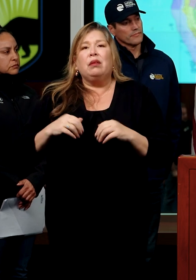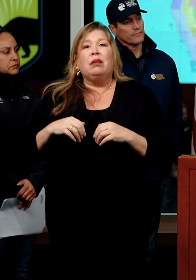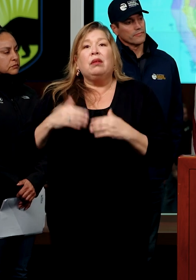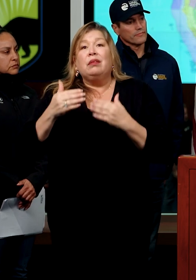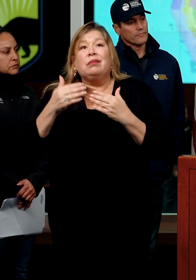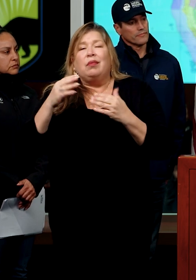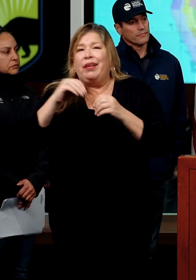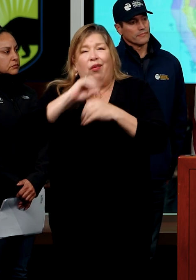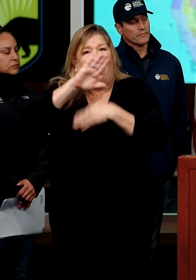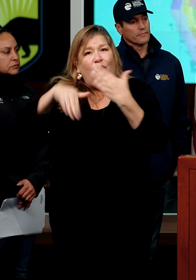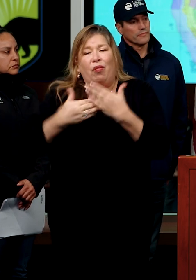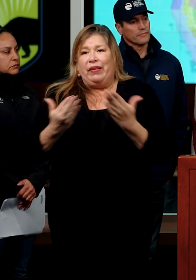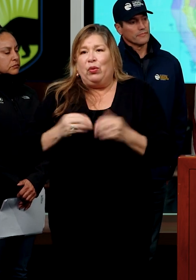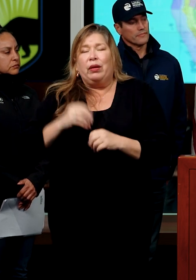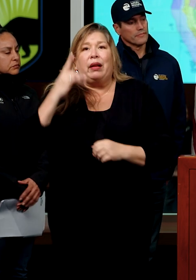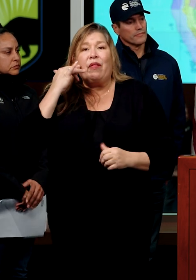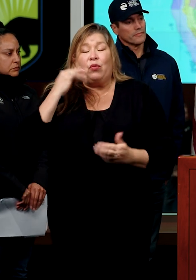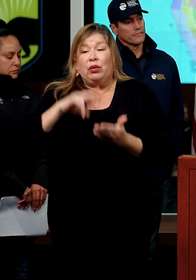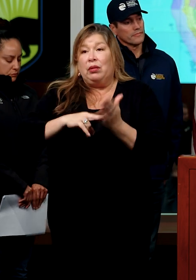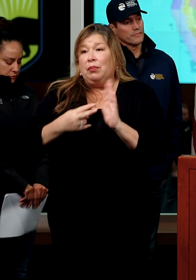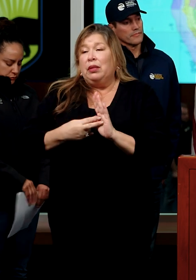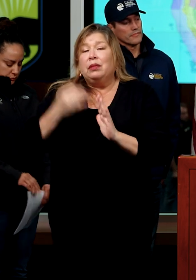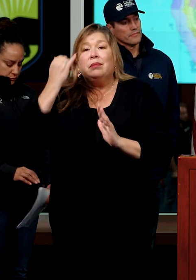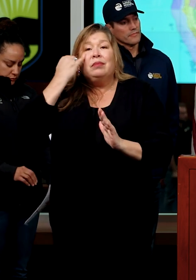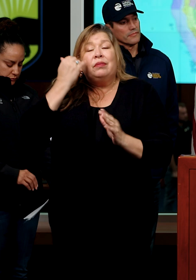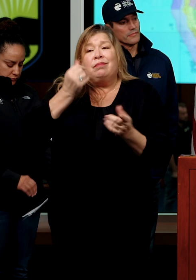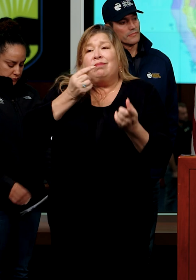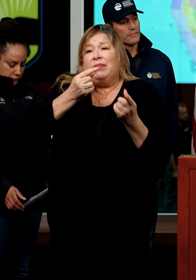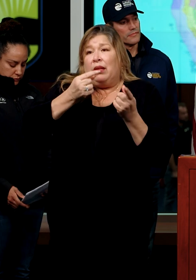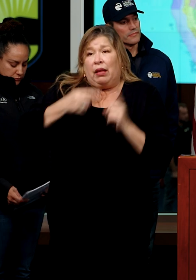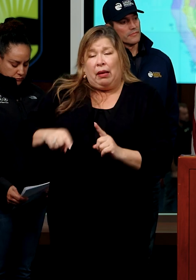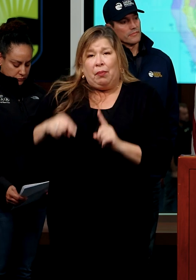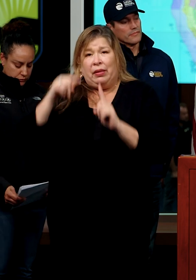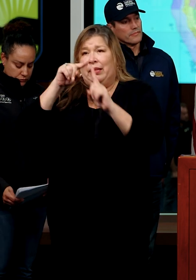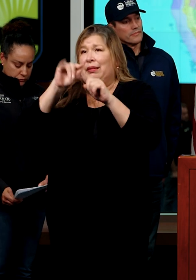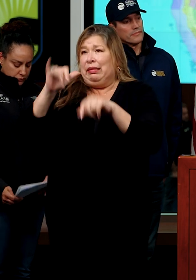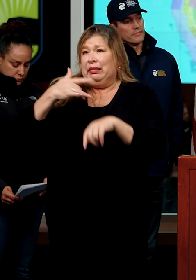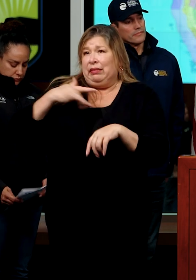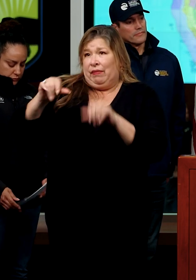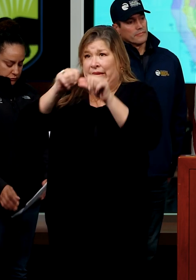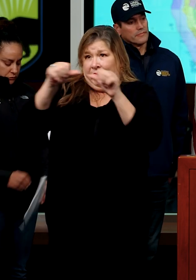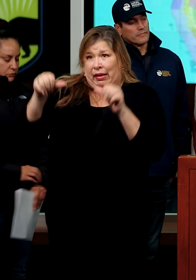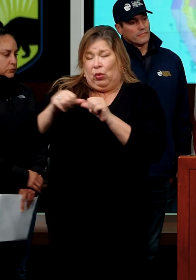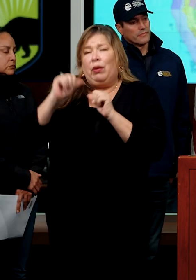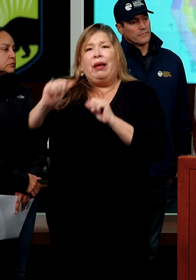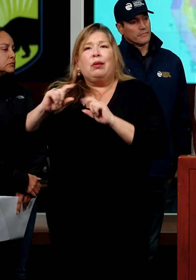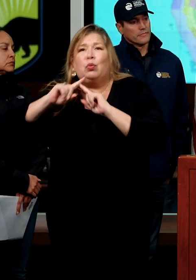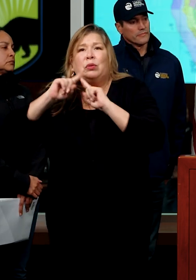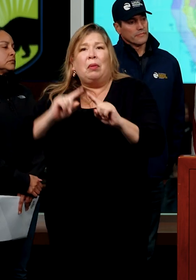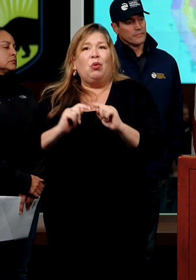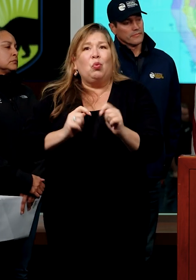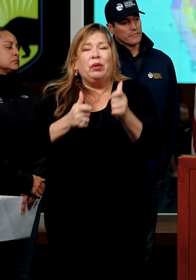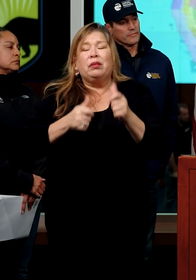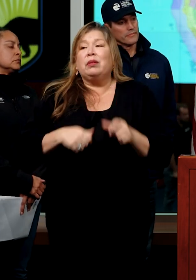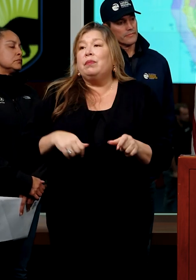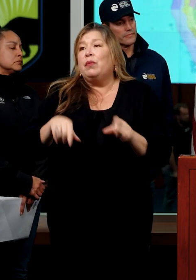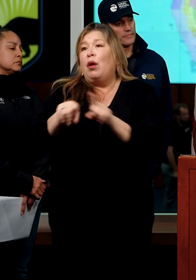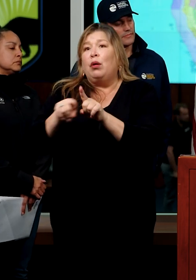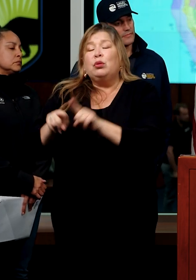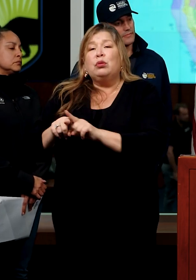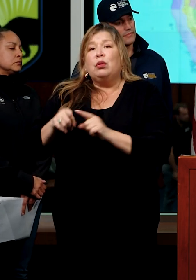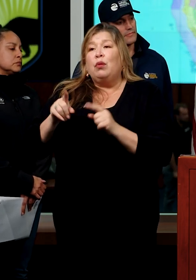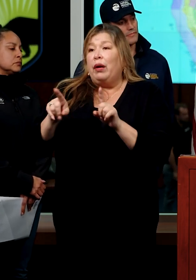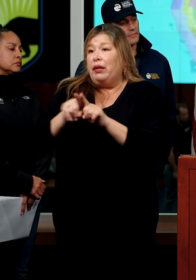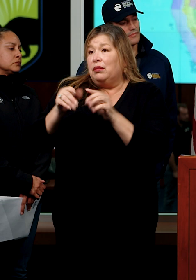not only can we get to a vulnerable area quickly, but as the storms play